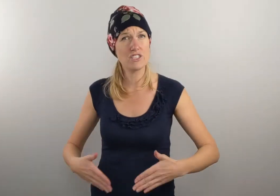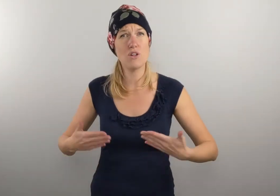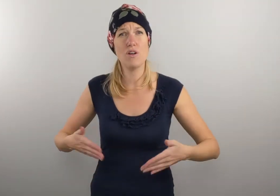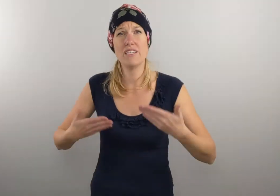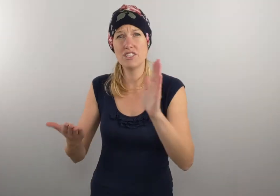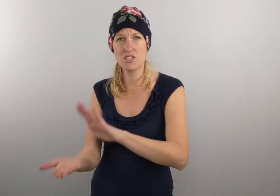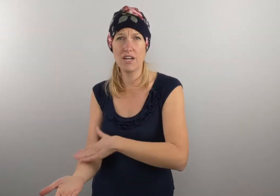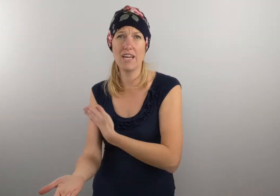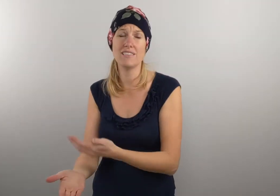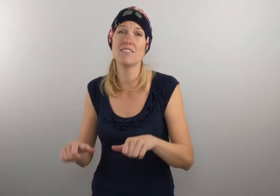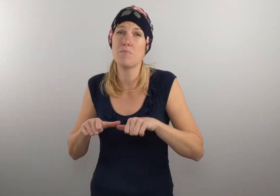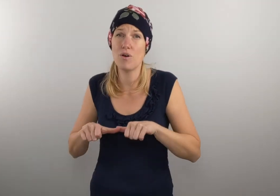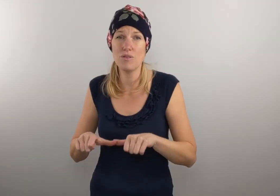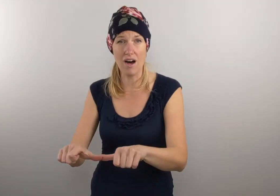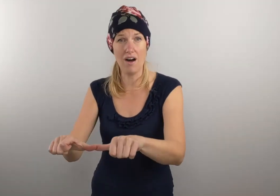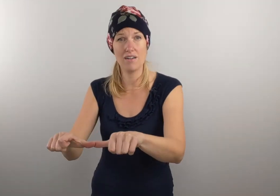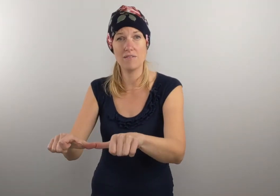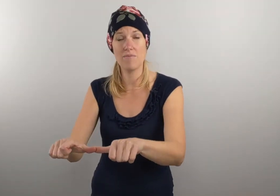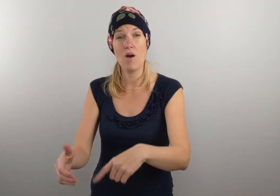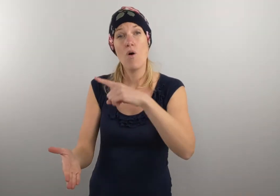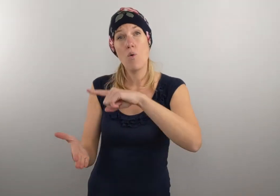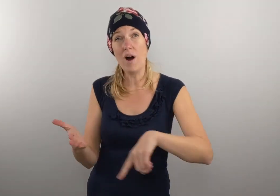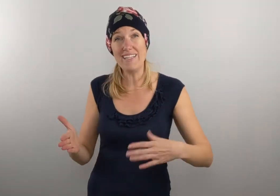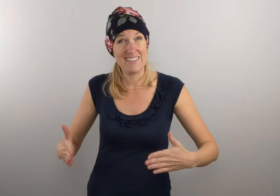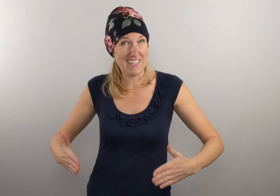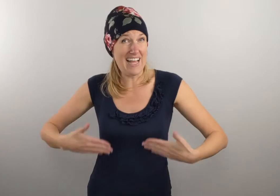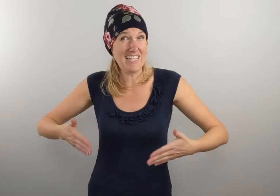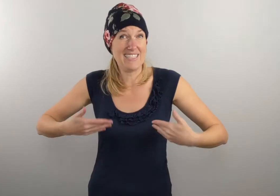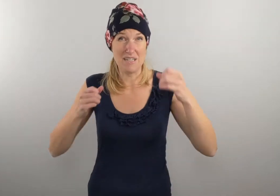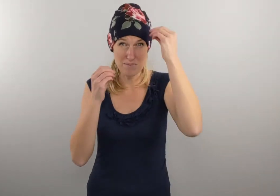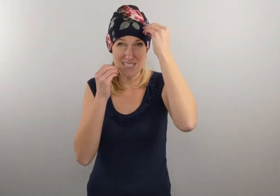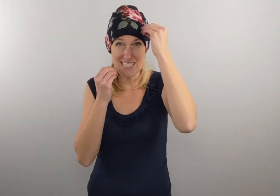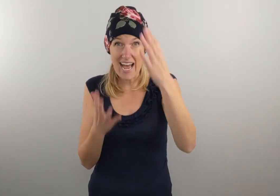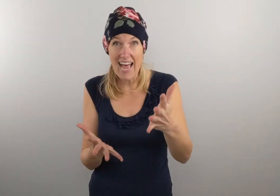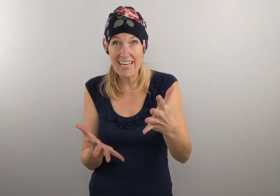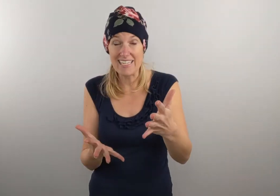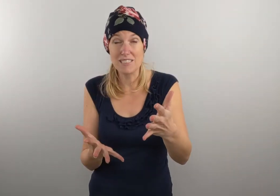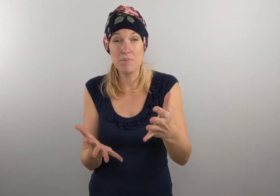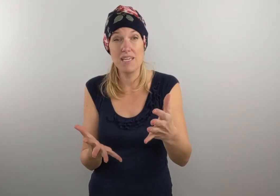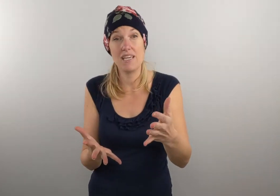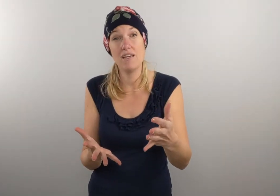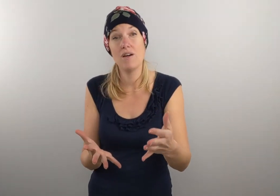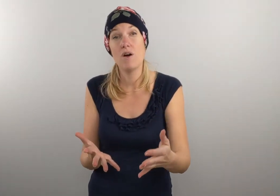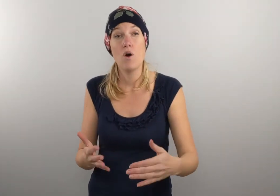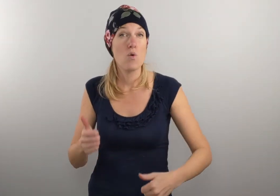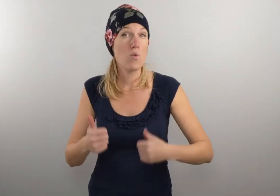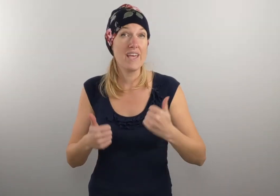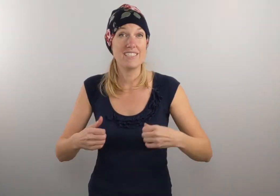joyous strains prolong? What the glad sums tidings be? Which